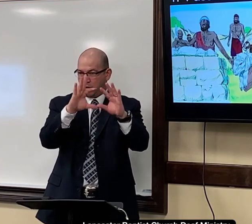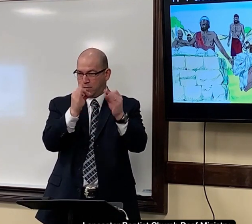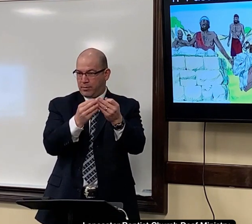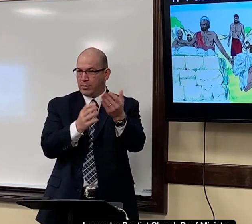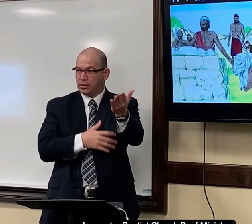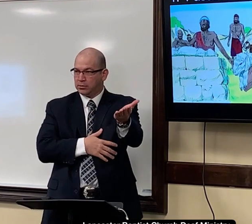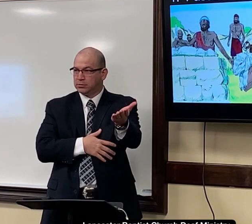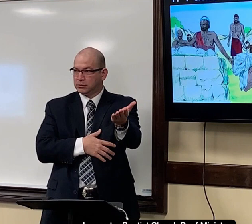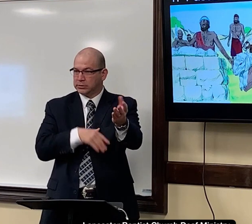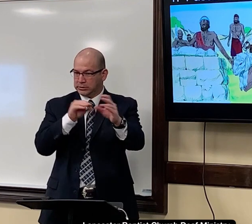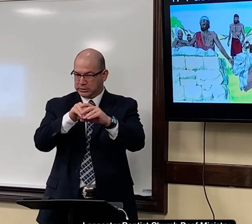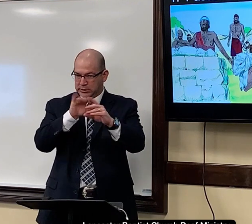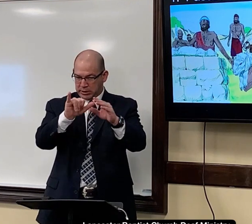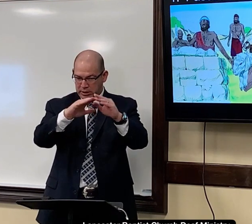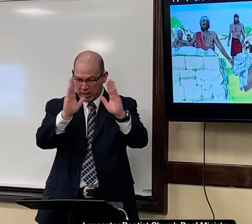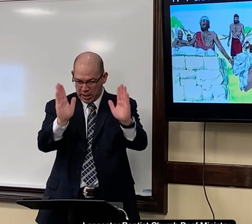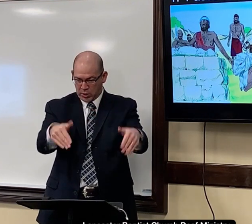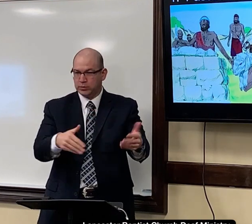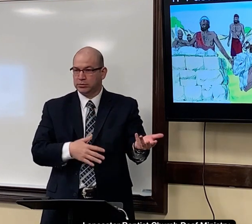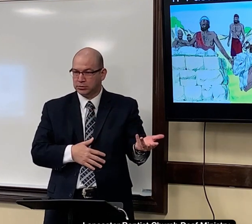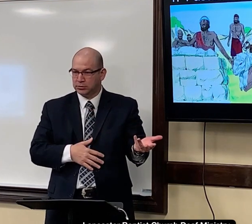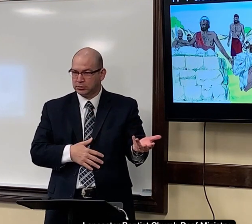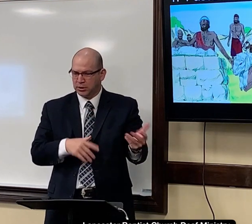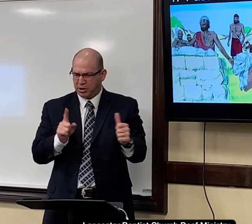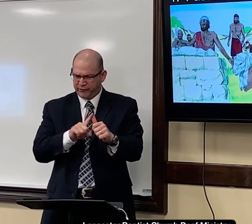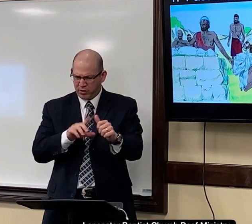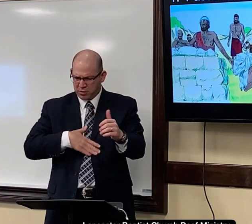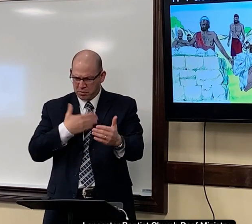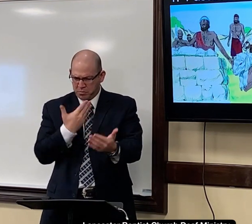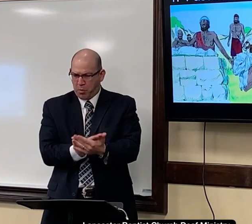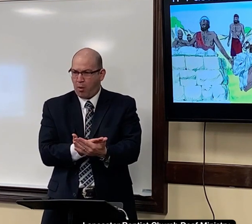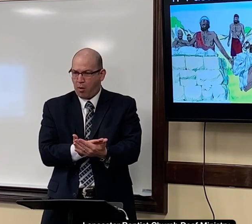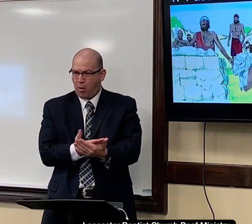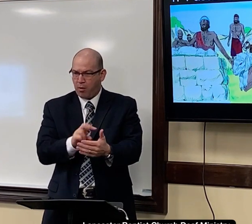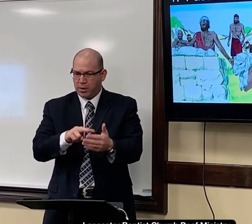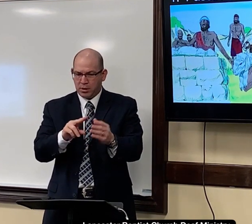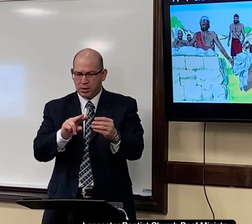of that family in that household the firstborn